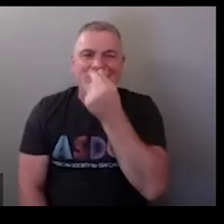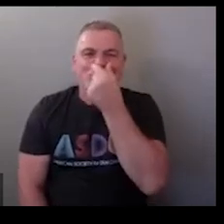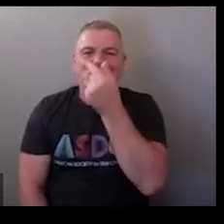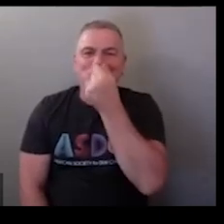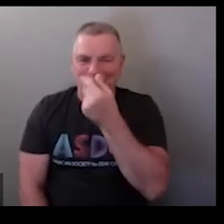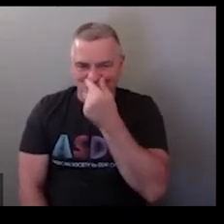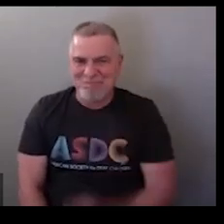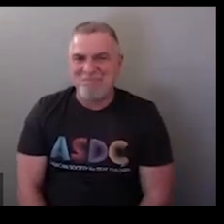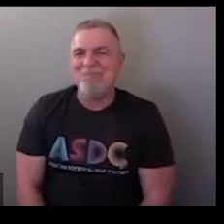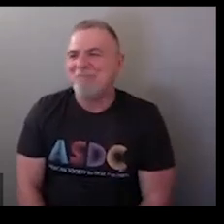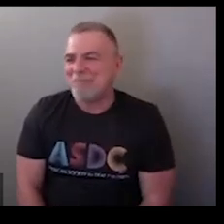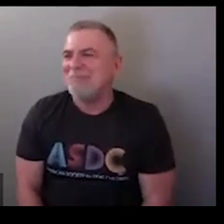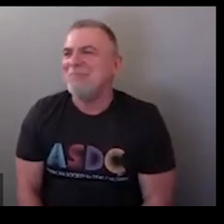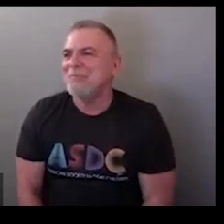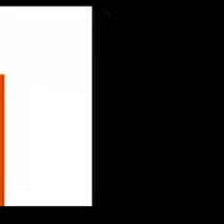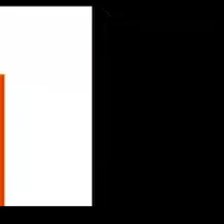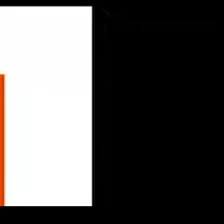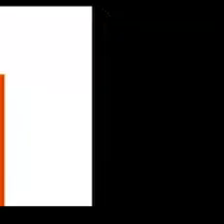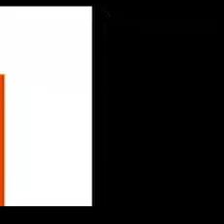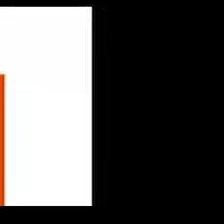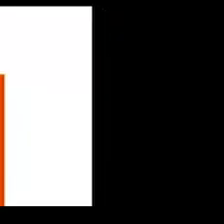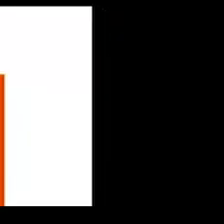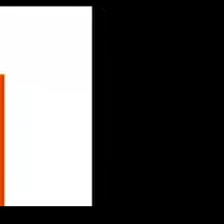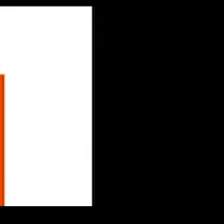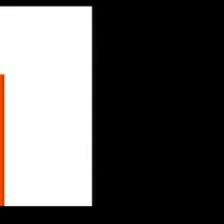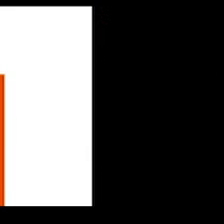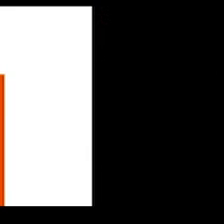tissues lined paper